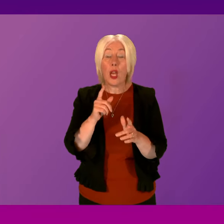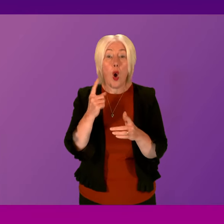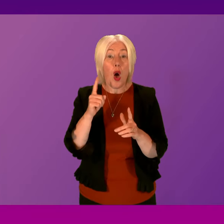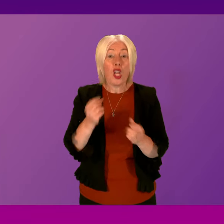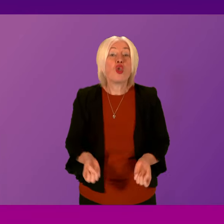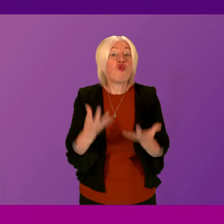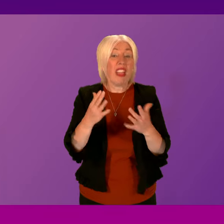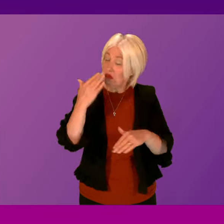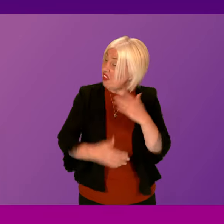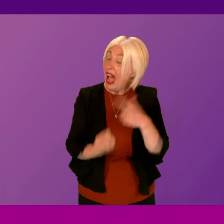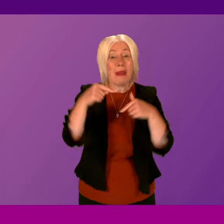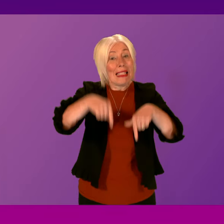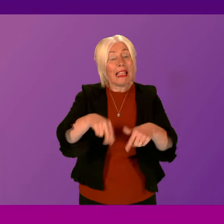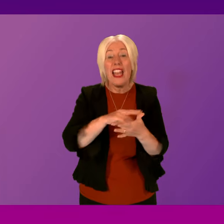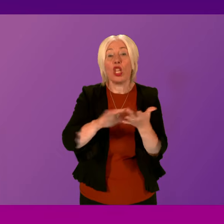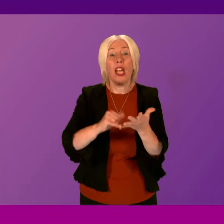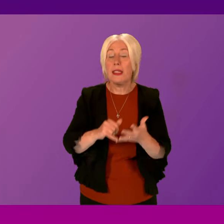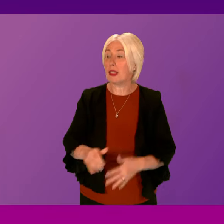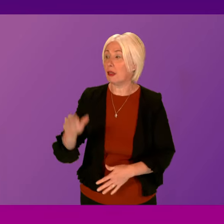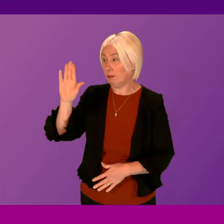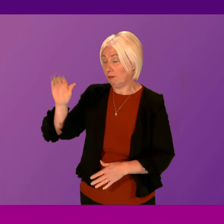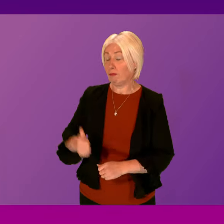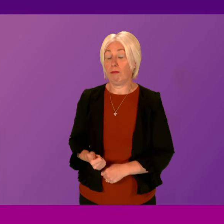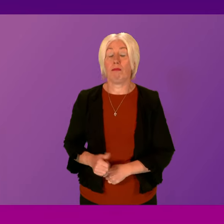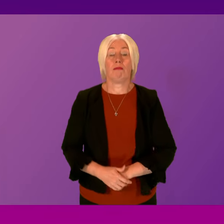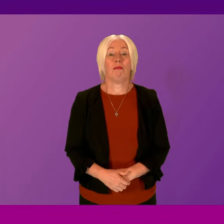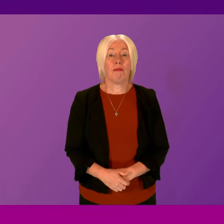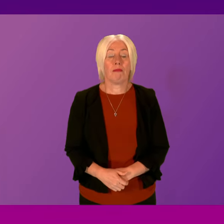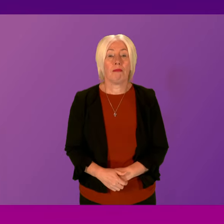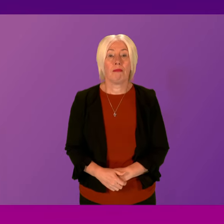to strike action in the NHS here in Scotland, Presiding officer. Douglas Ross.